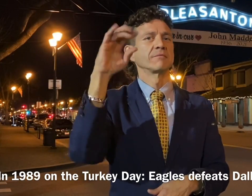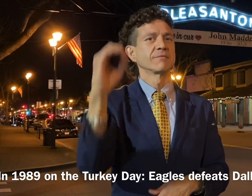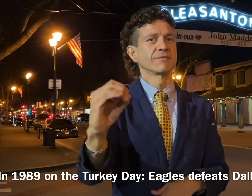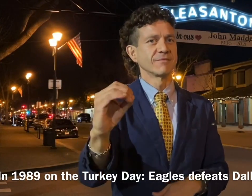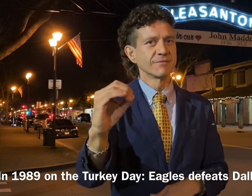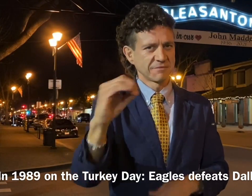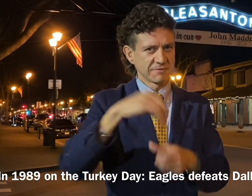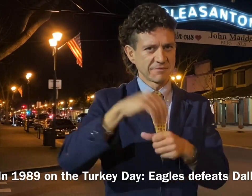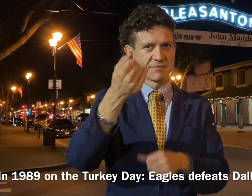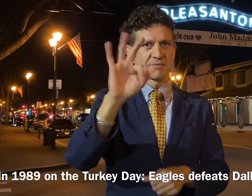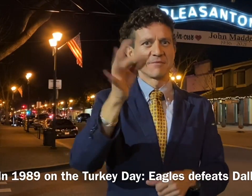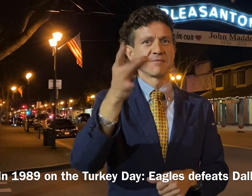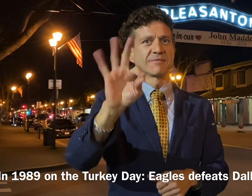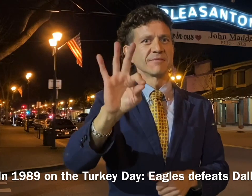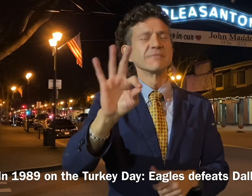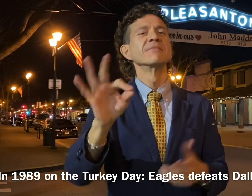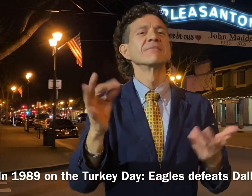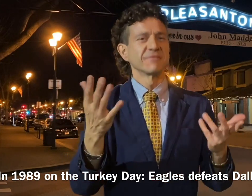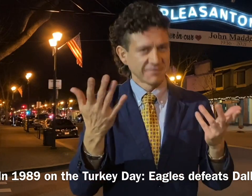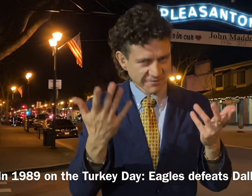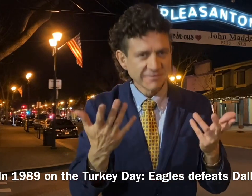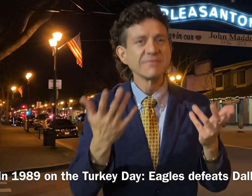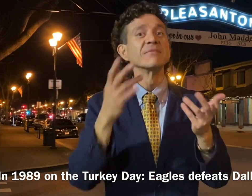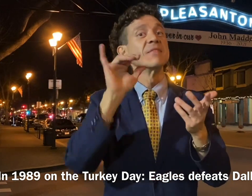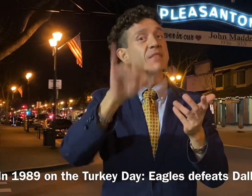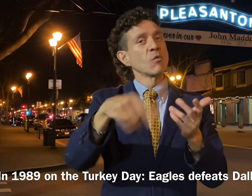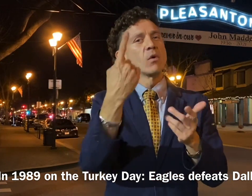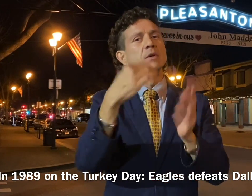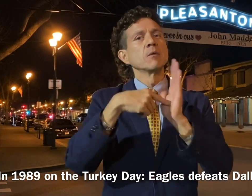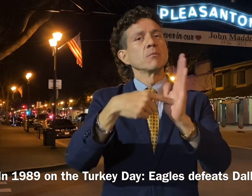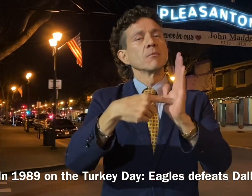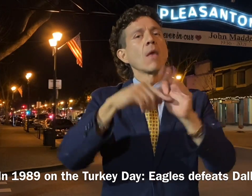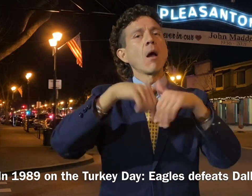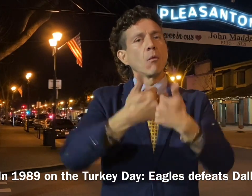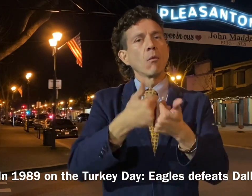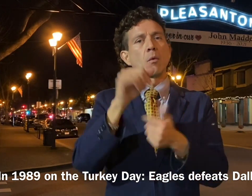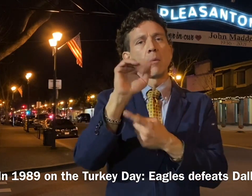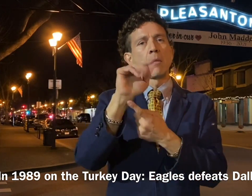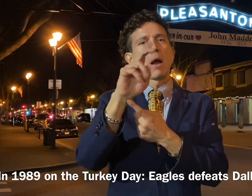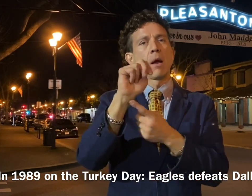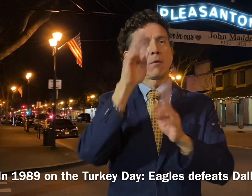1989. That was just one example of John's creativity to draw viewers in.